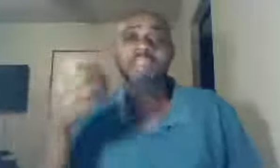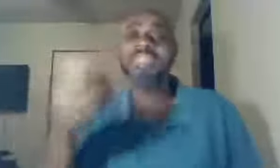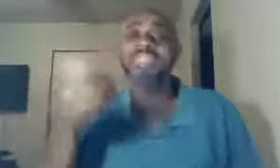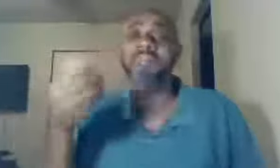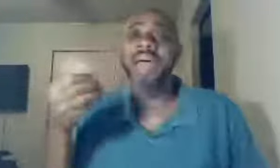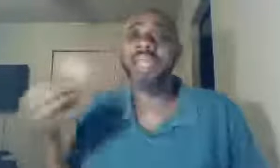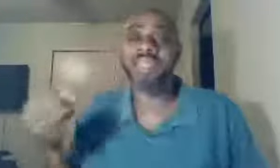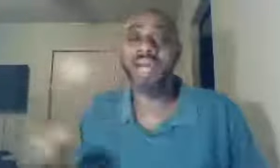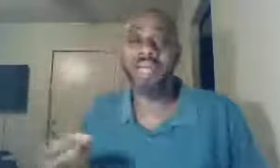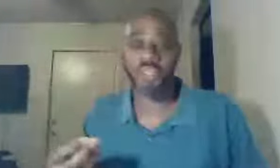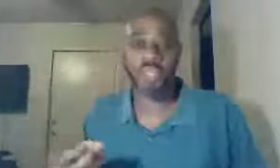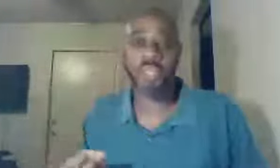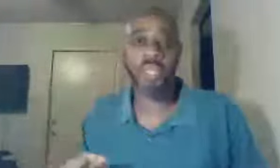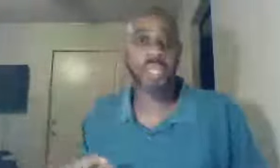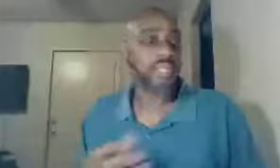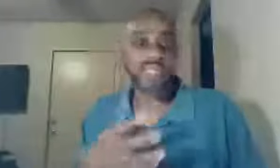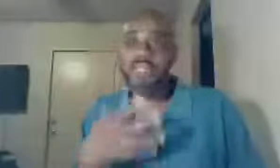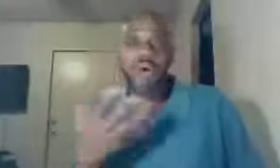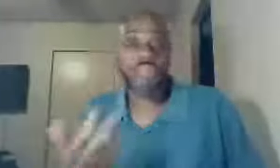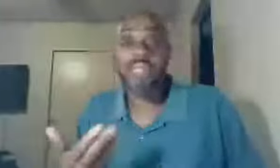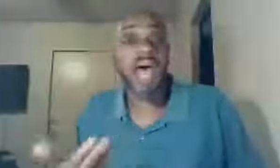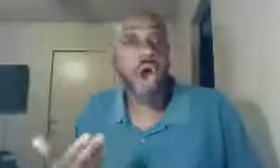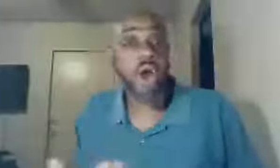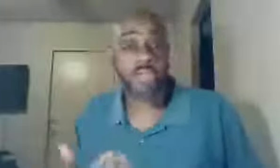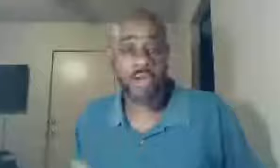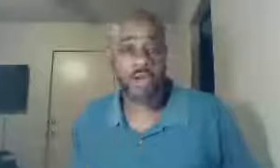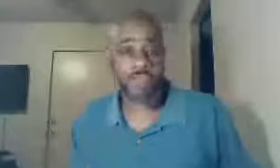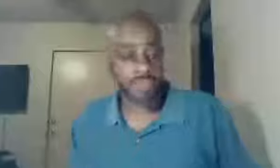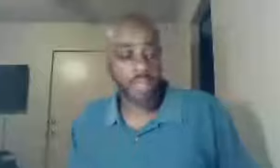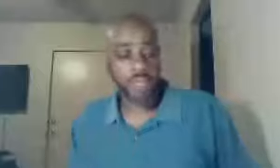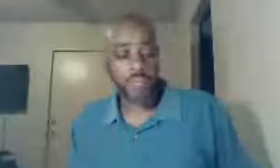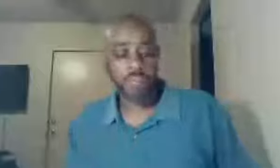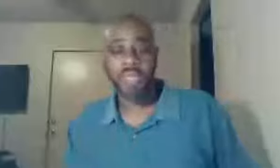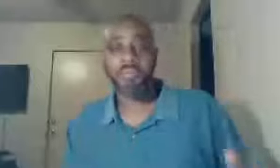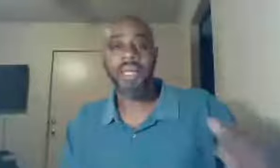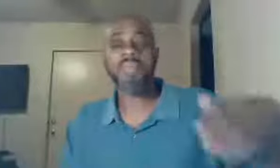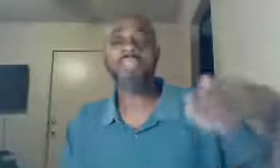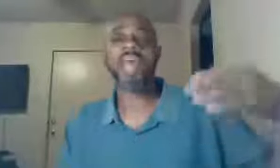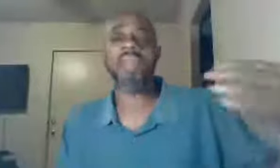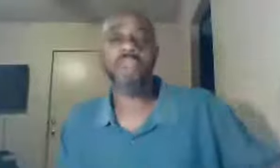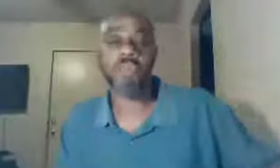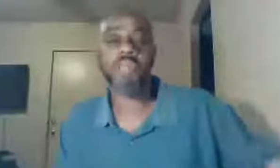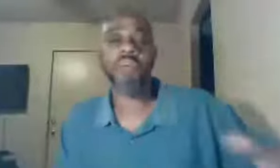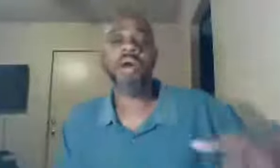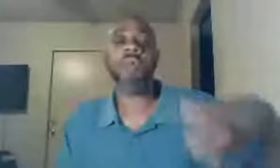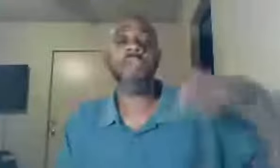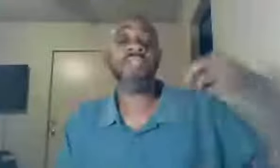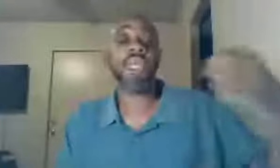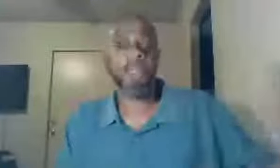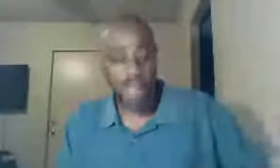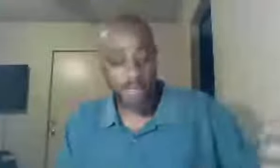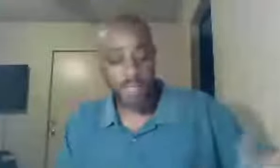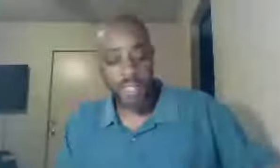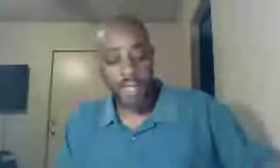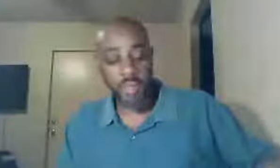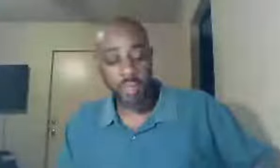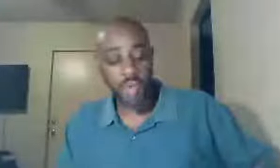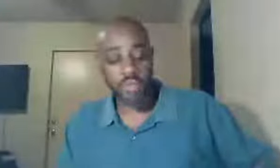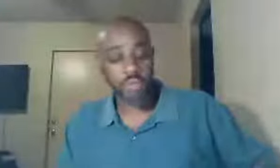systematic theology, that's, those are not hard terms, but, but, but it's not terms, that we always think about, and we want to,